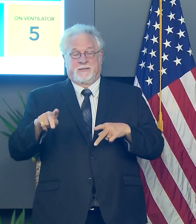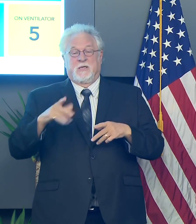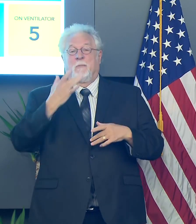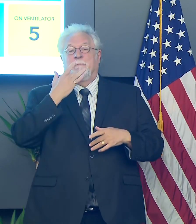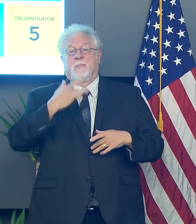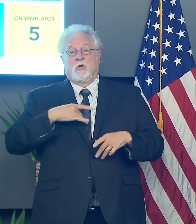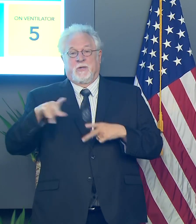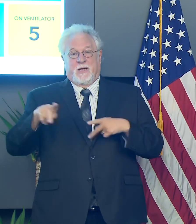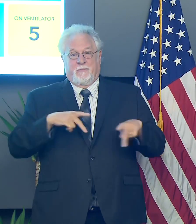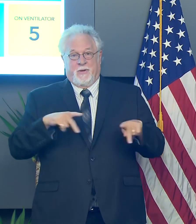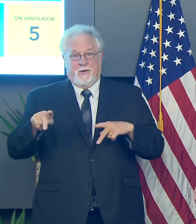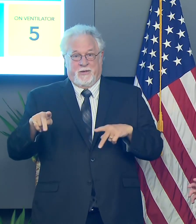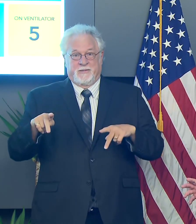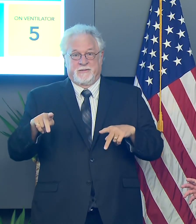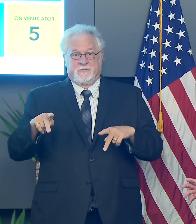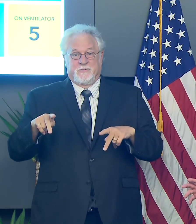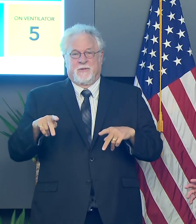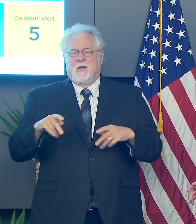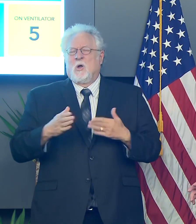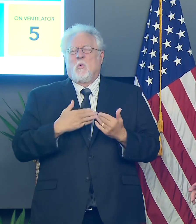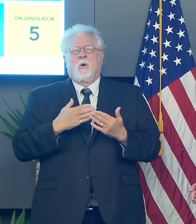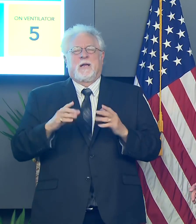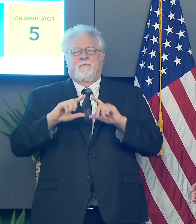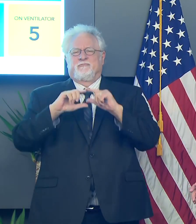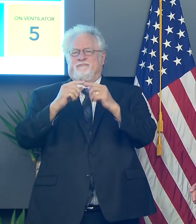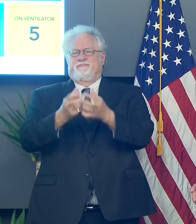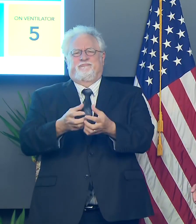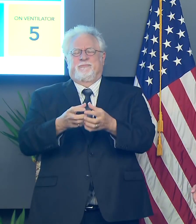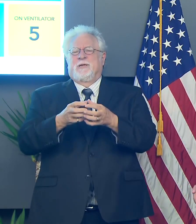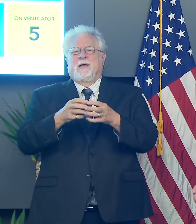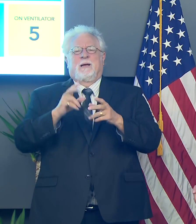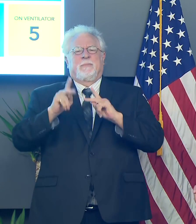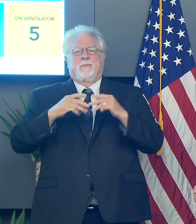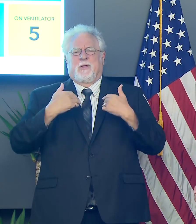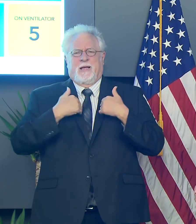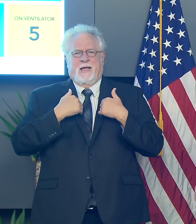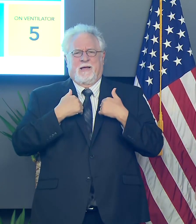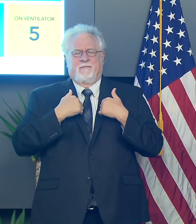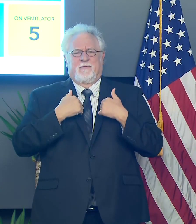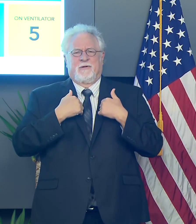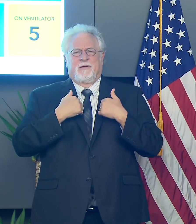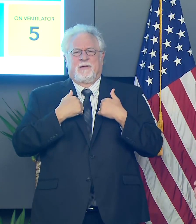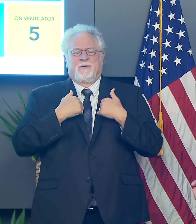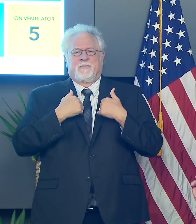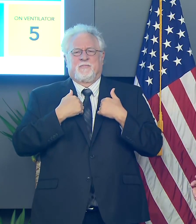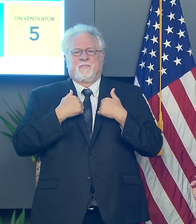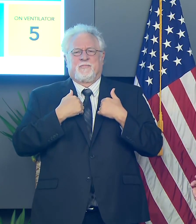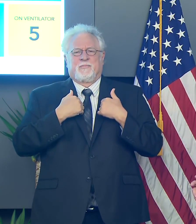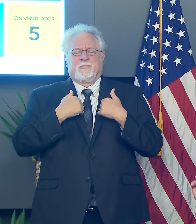birthday parties, uh, whatever kind of gathering individuals are having. Um,